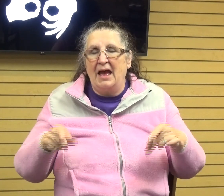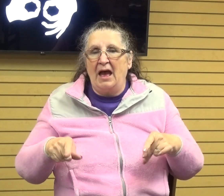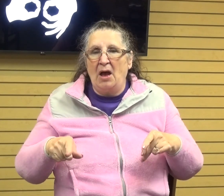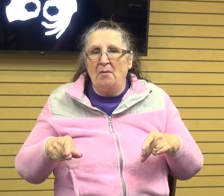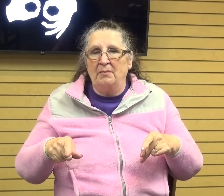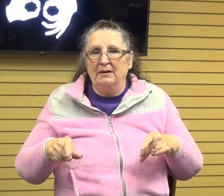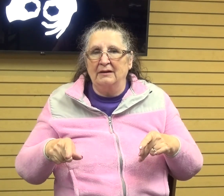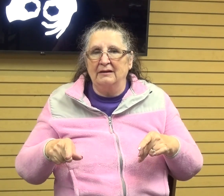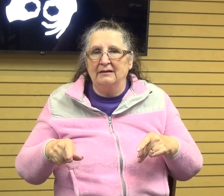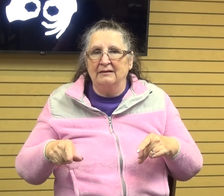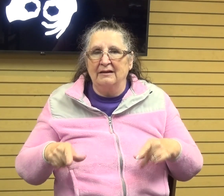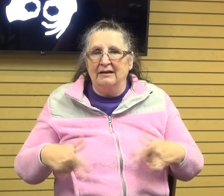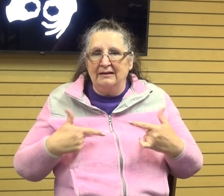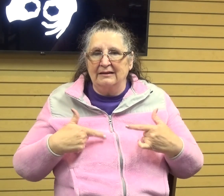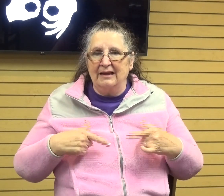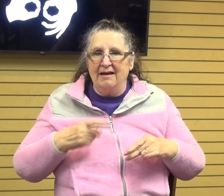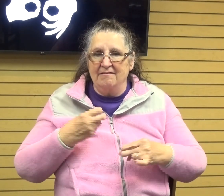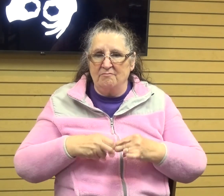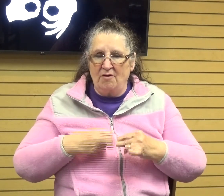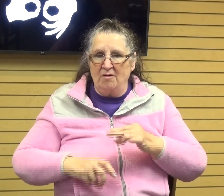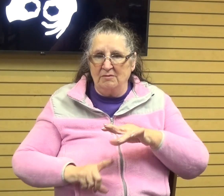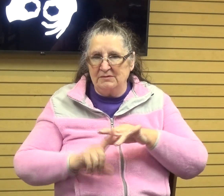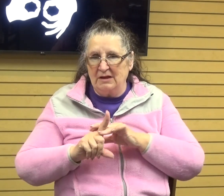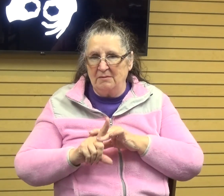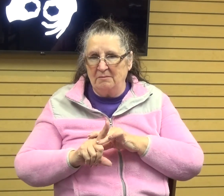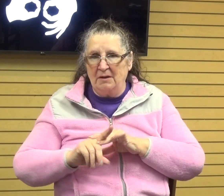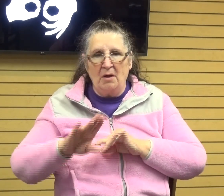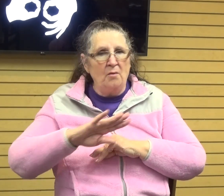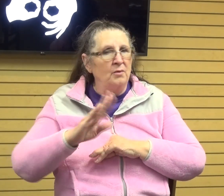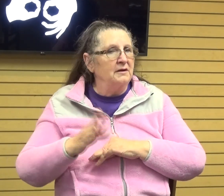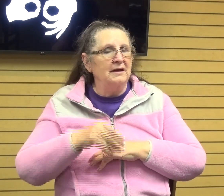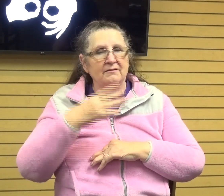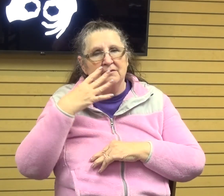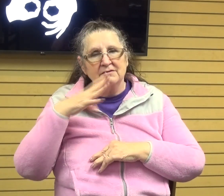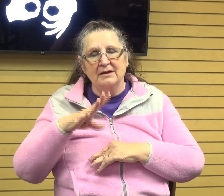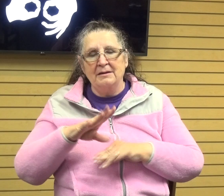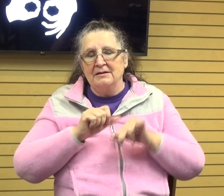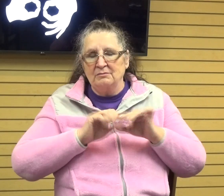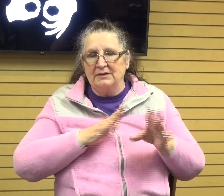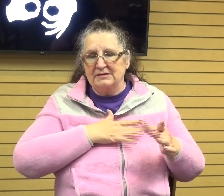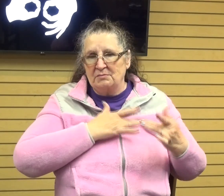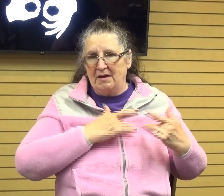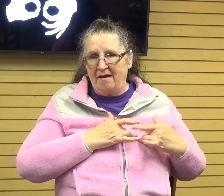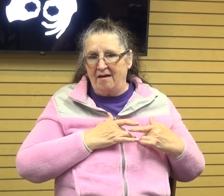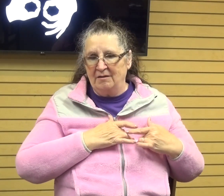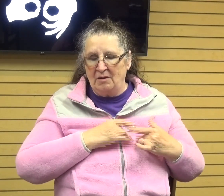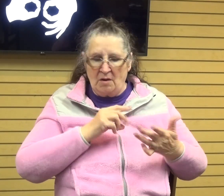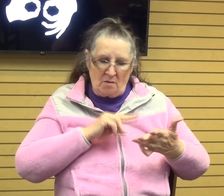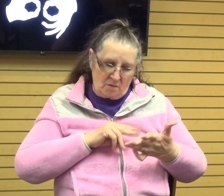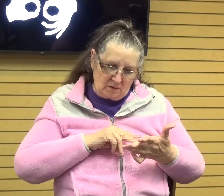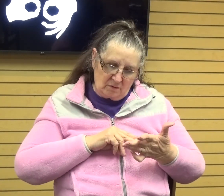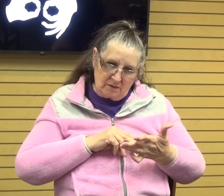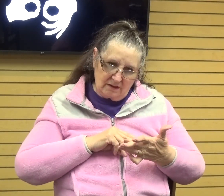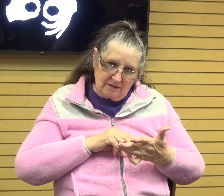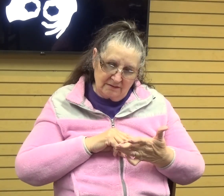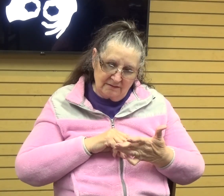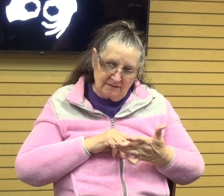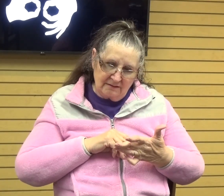just, we're never forsaken. And this just blessed my heart so much. And so when I read the little, um, in my study,